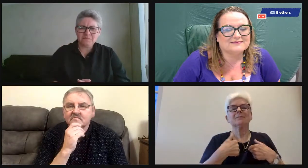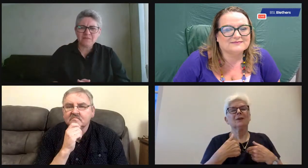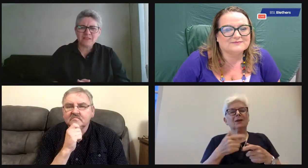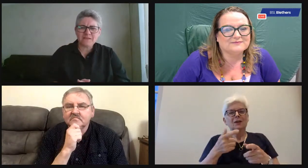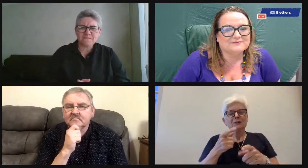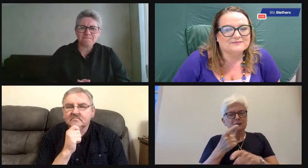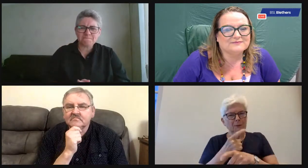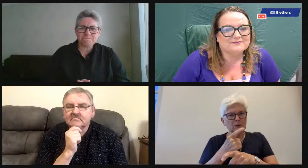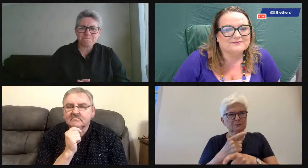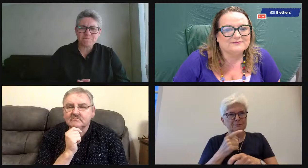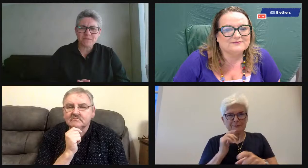Sure.